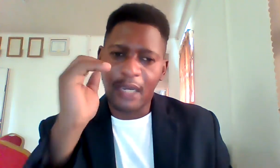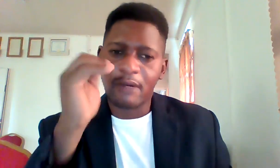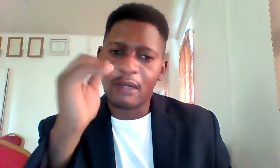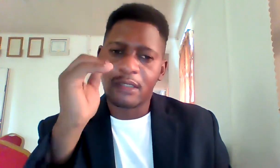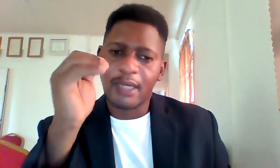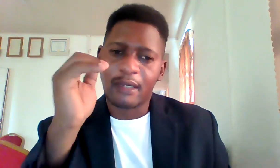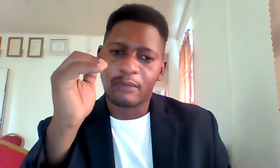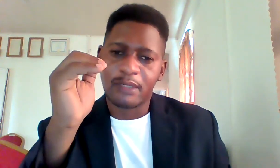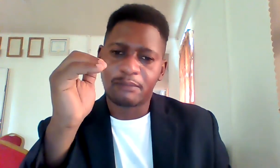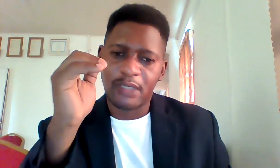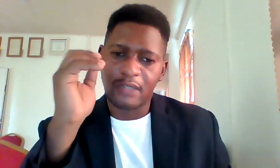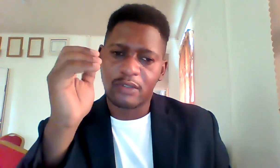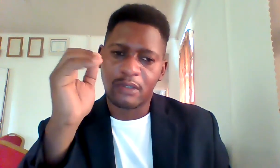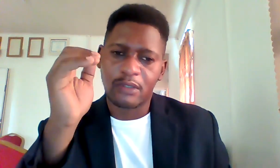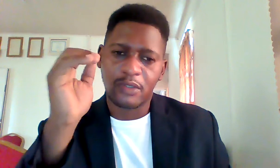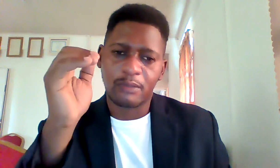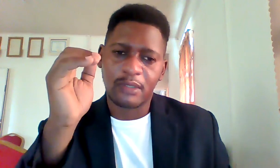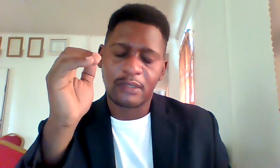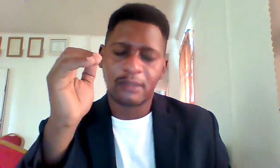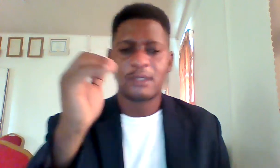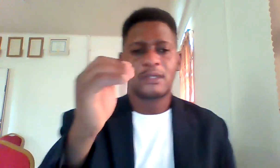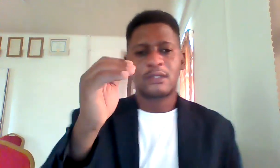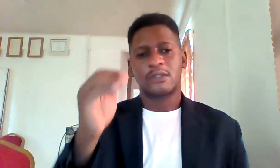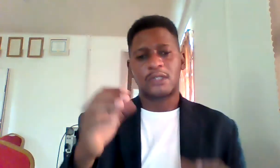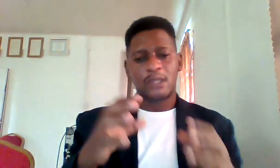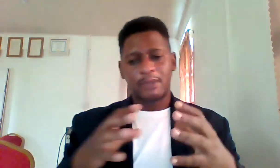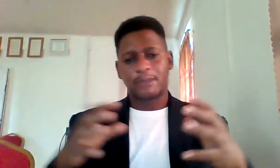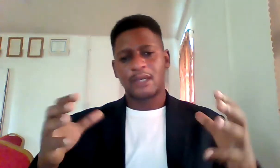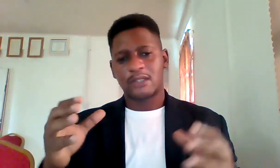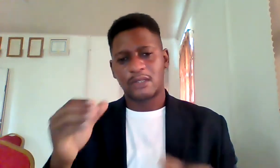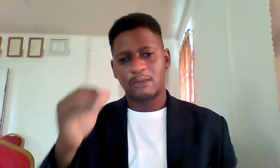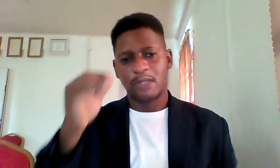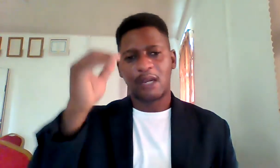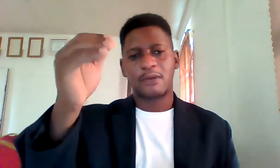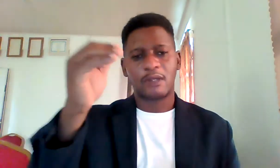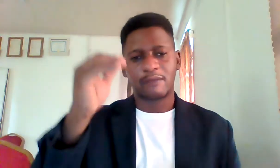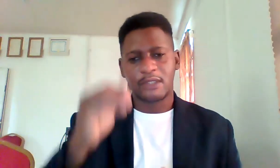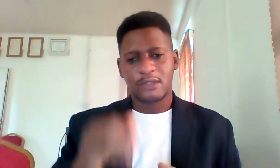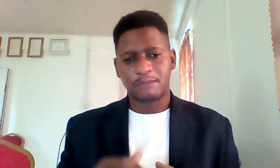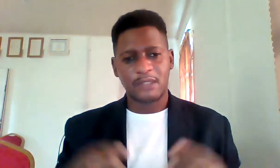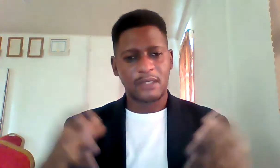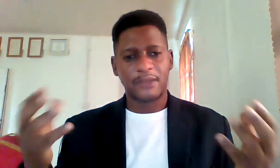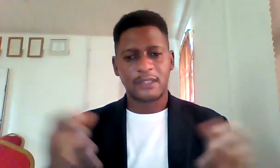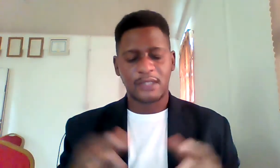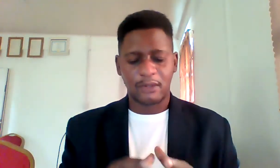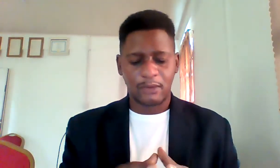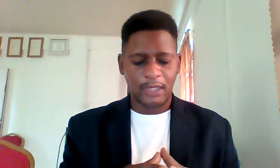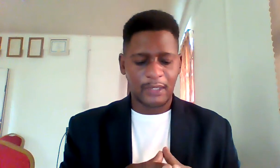direct contact with potential consumers so the wbs will carry all of this so it may say things like okay